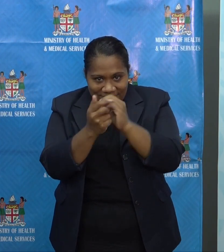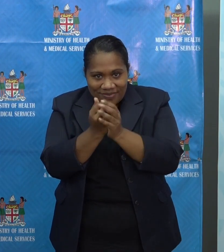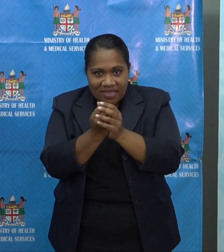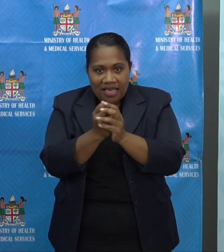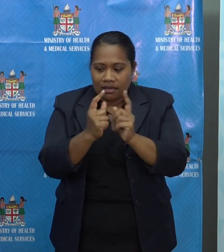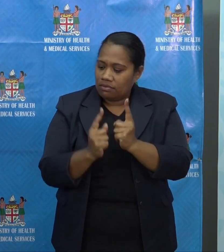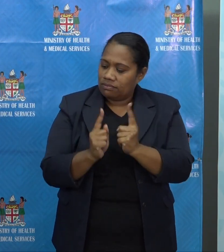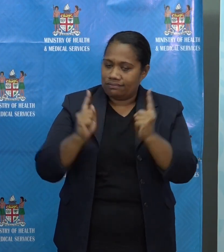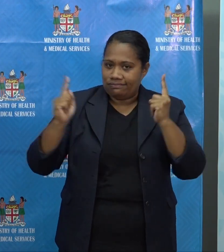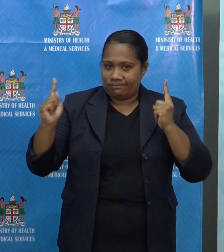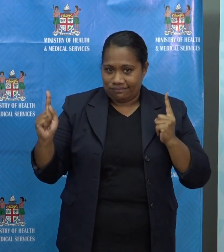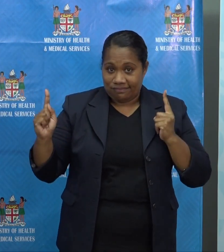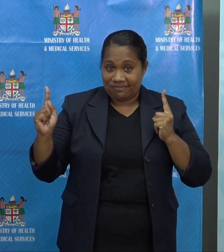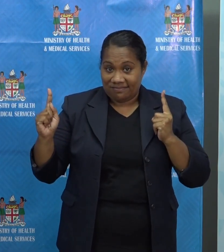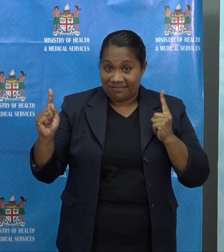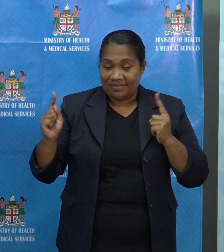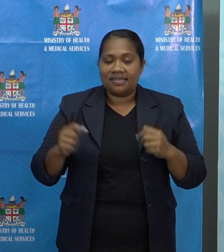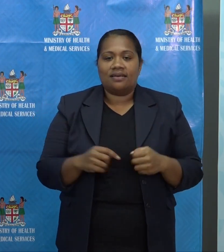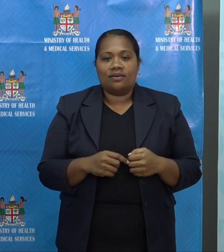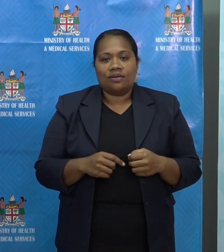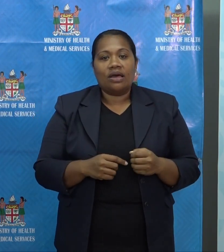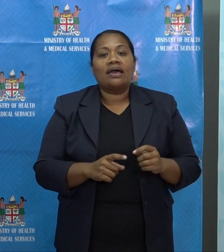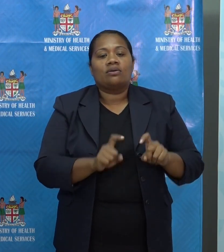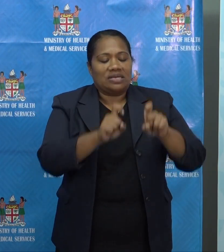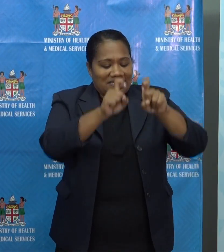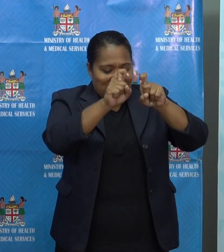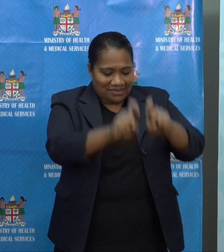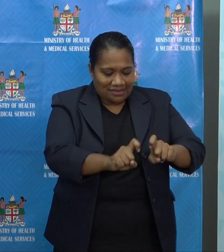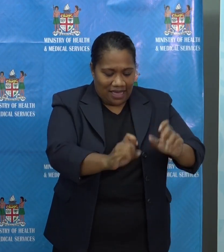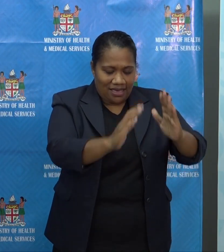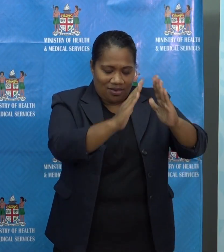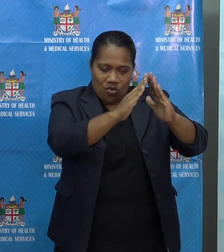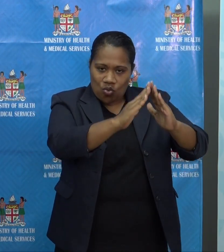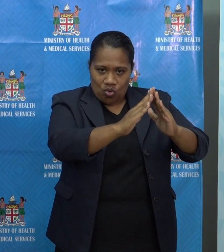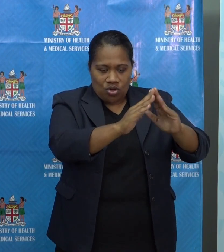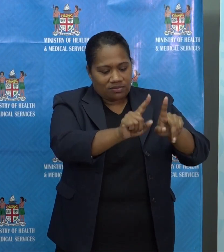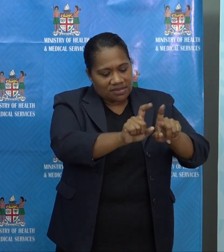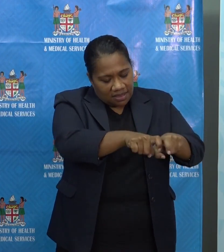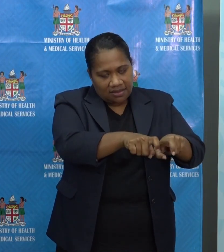We can defend ourselves by staying within our homes.